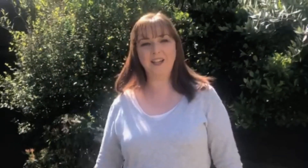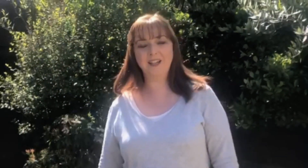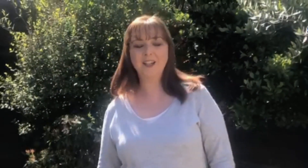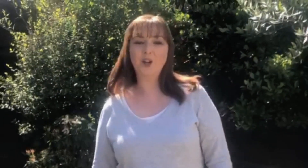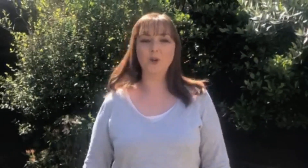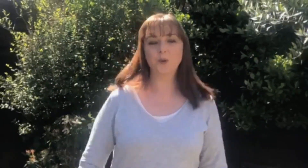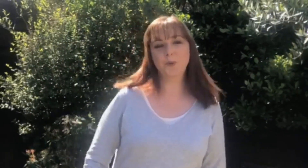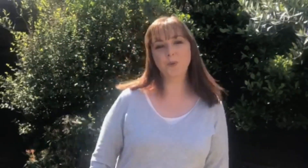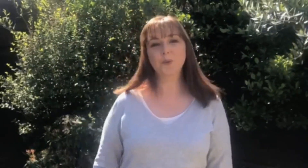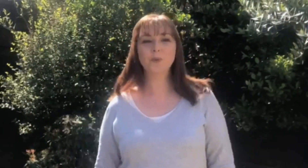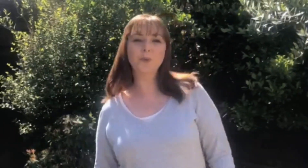yeah